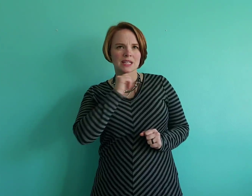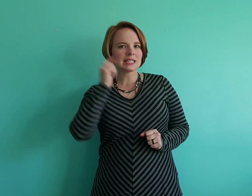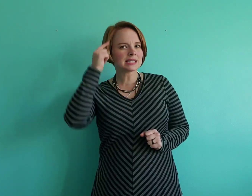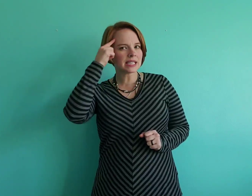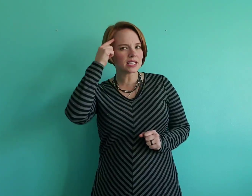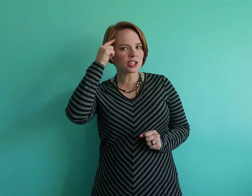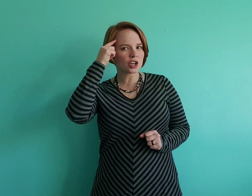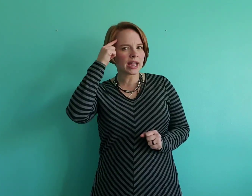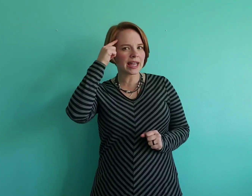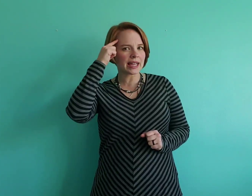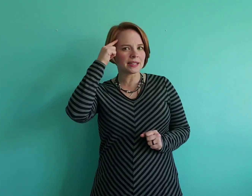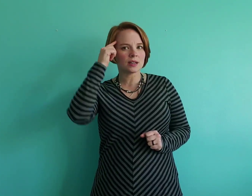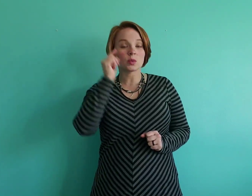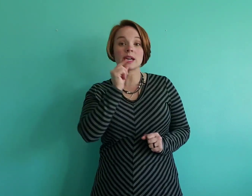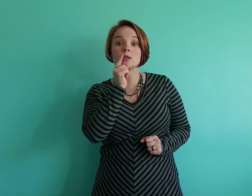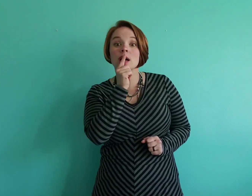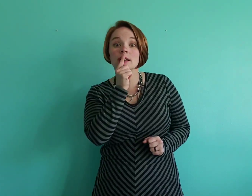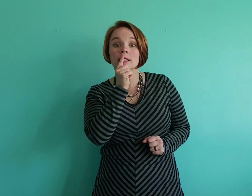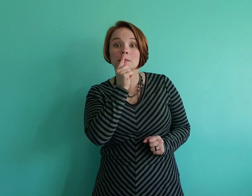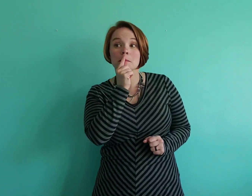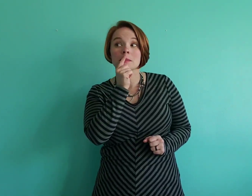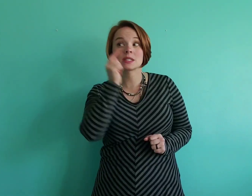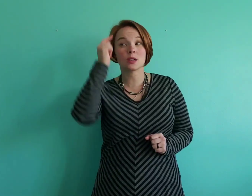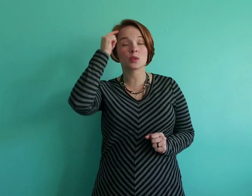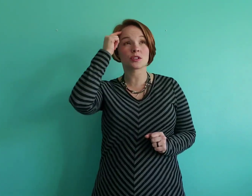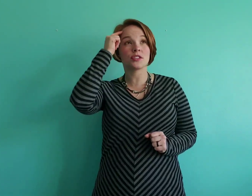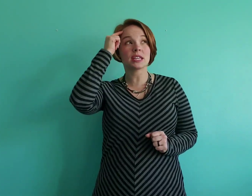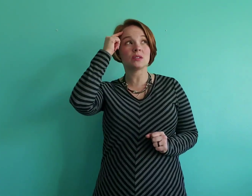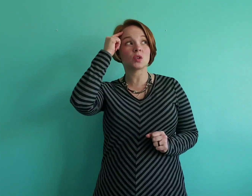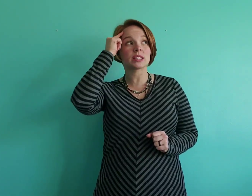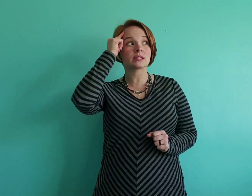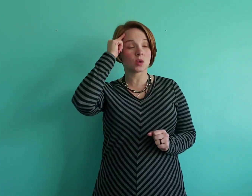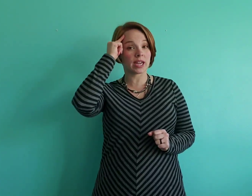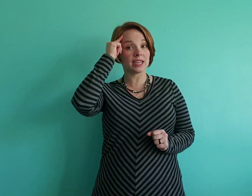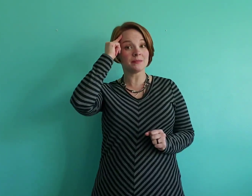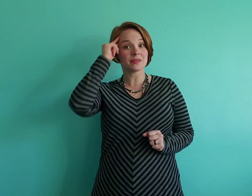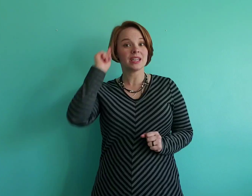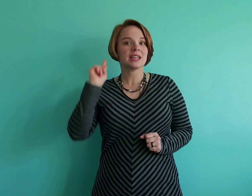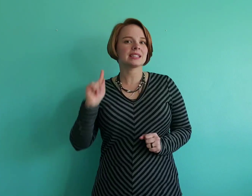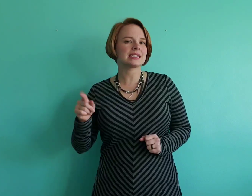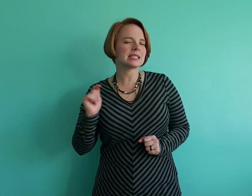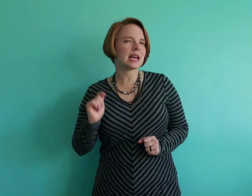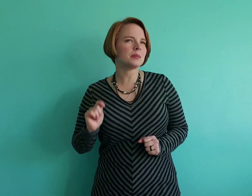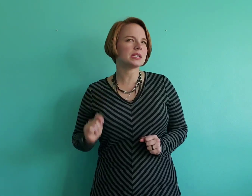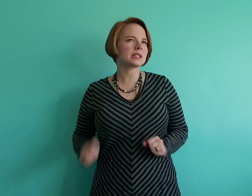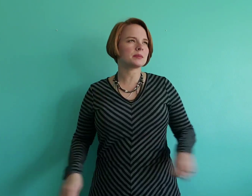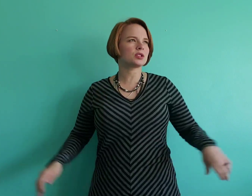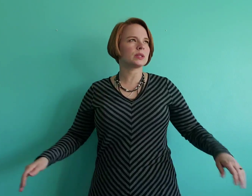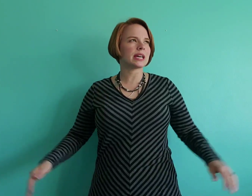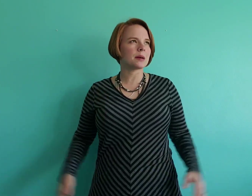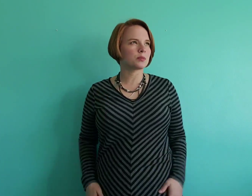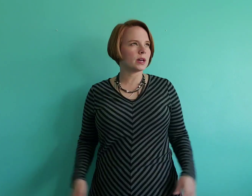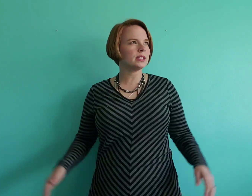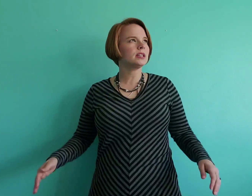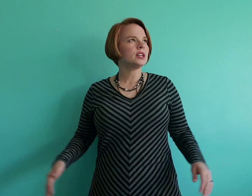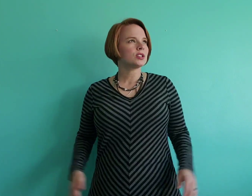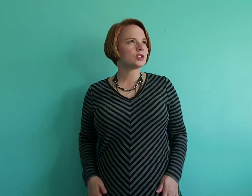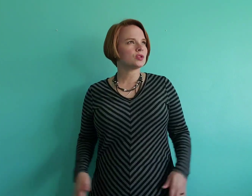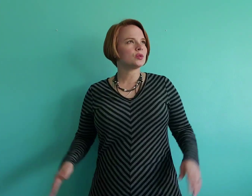Let's say it in our head, without talking. Say it with our thinking voice, okay? Let's see how many times do we tap. One, two,